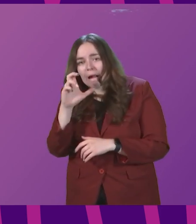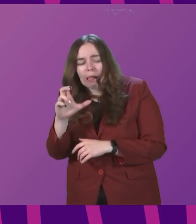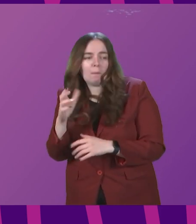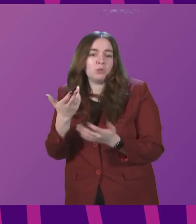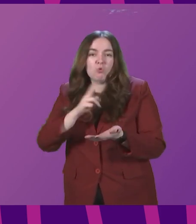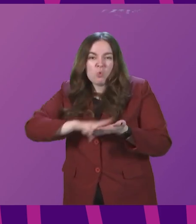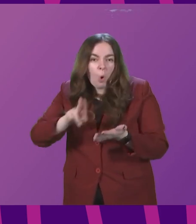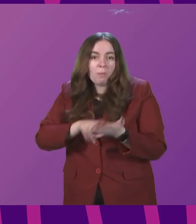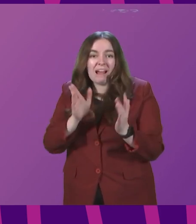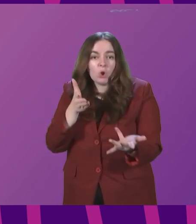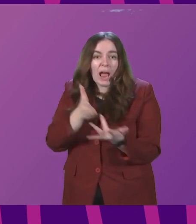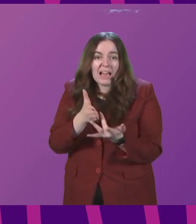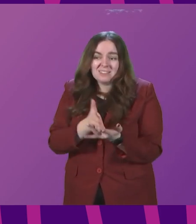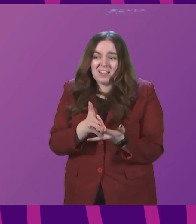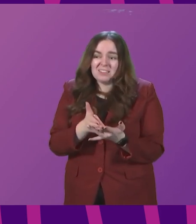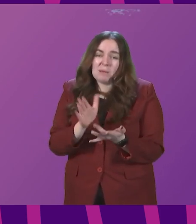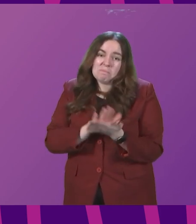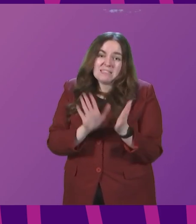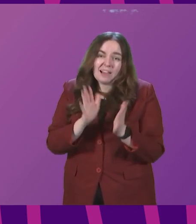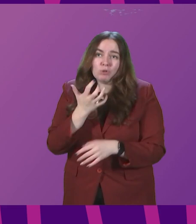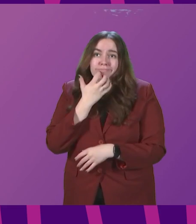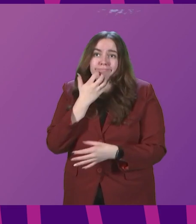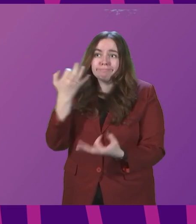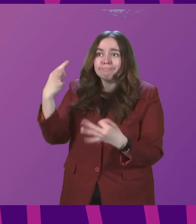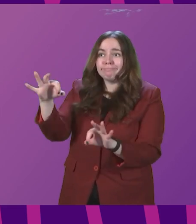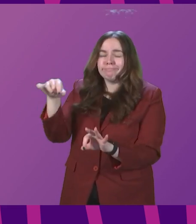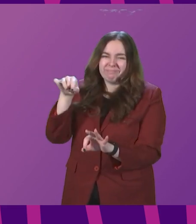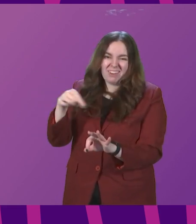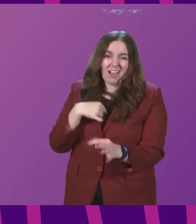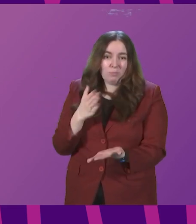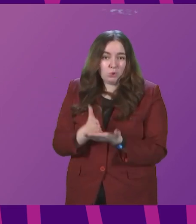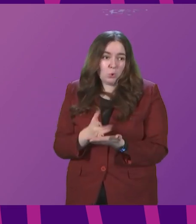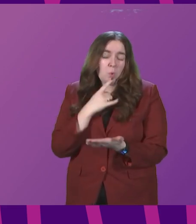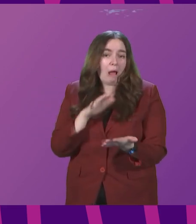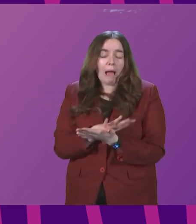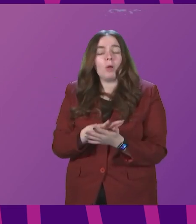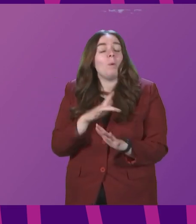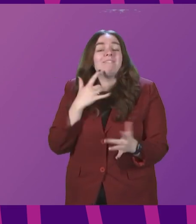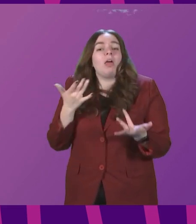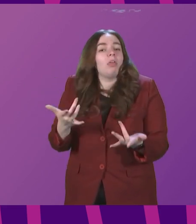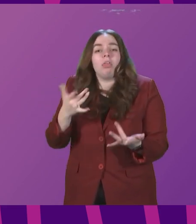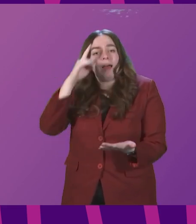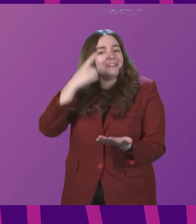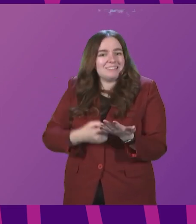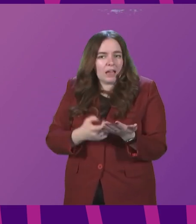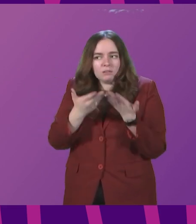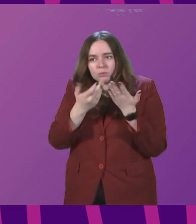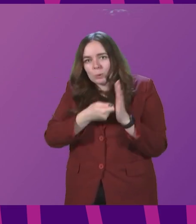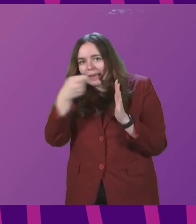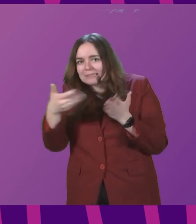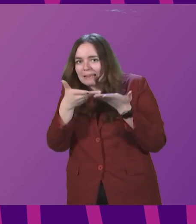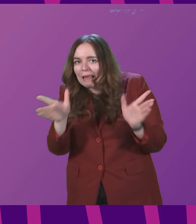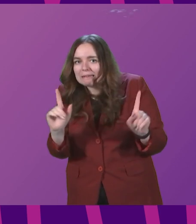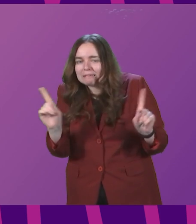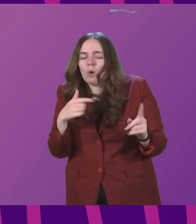basis may be shown you are vaccinated, that may be one that they are willing to pay. We have not taken a decision on extending the scope. We will consider that